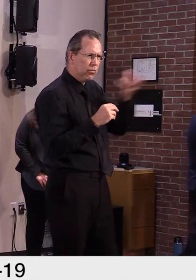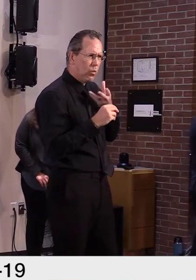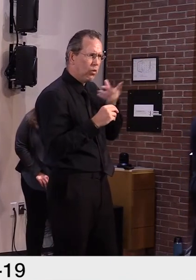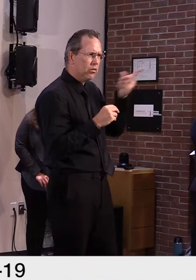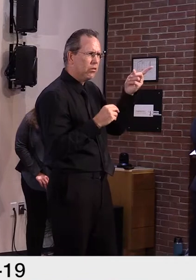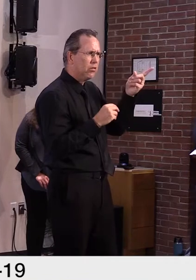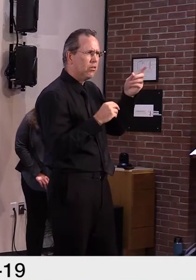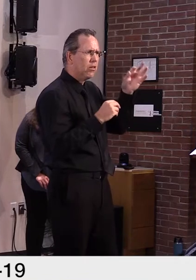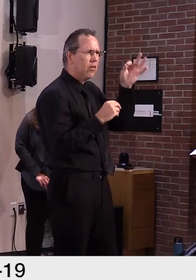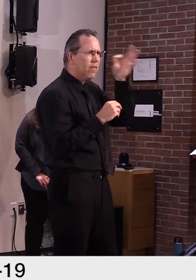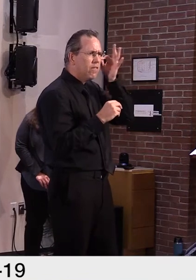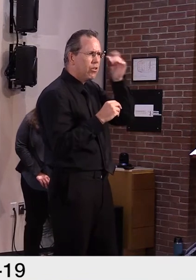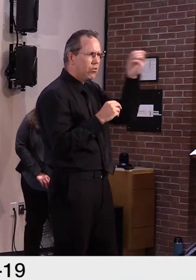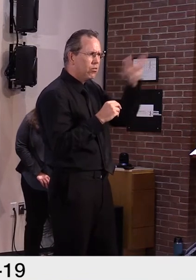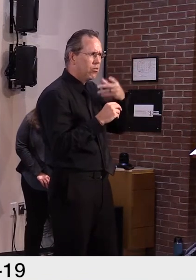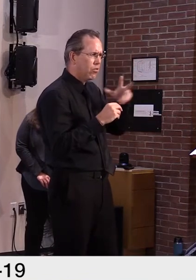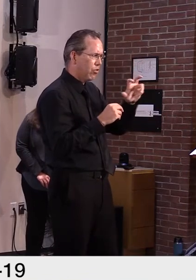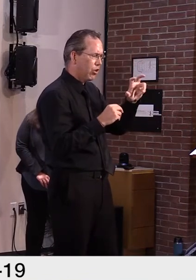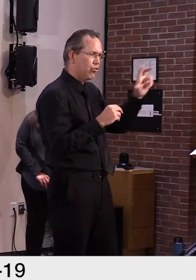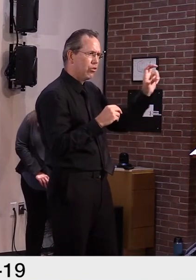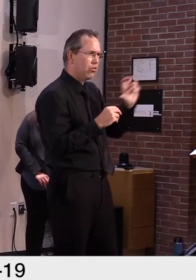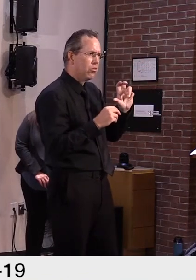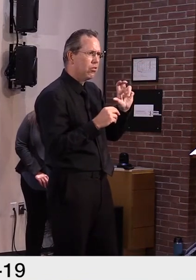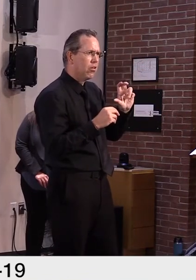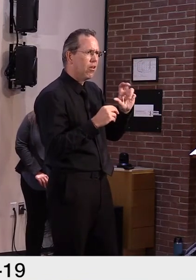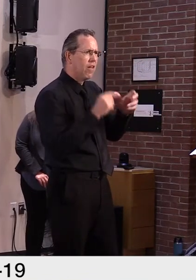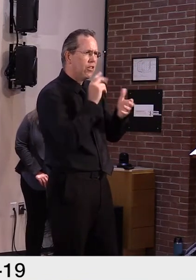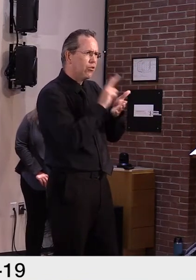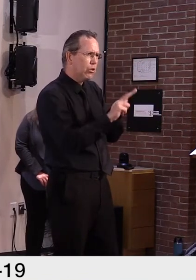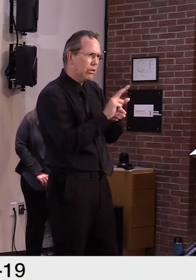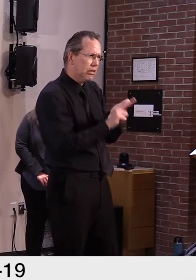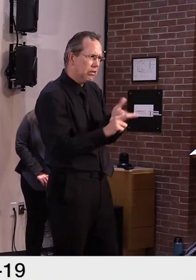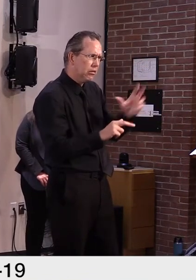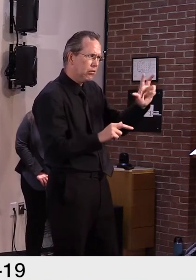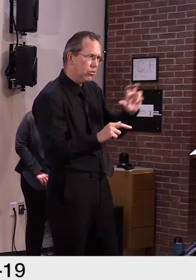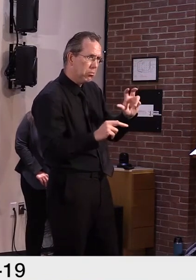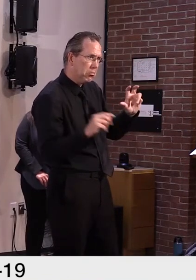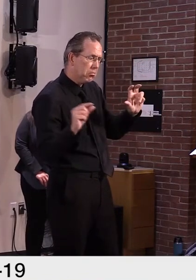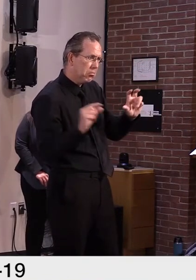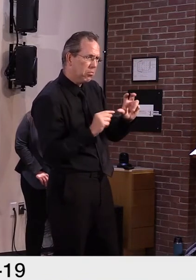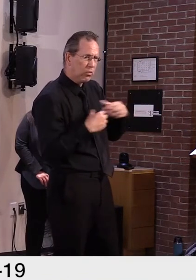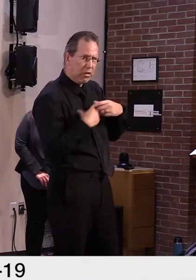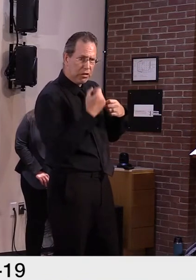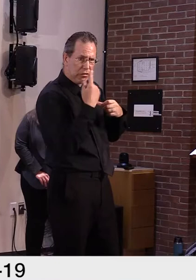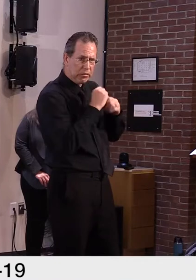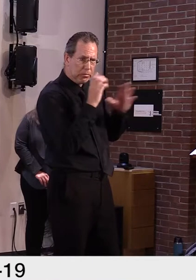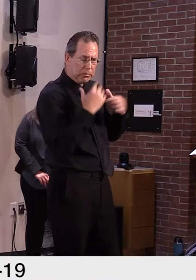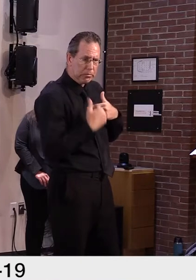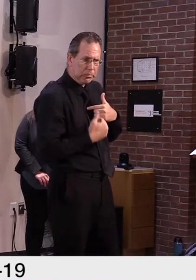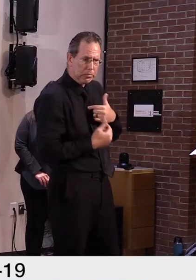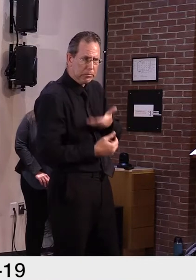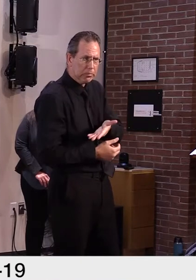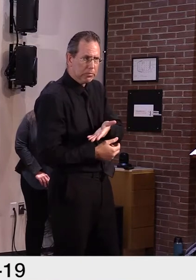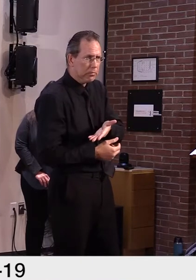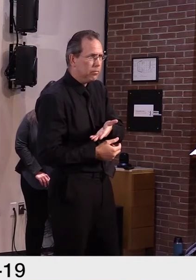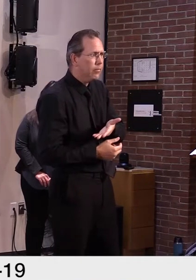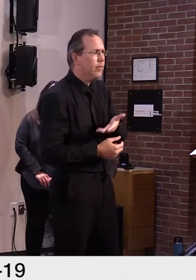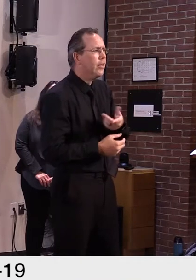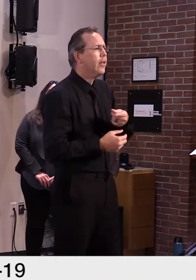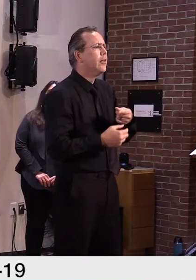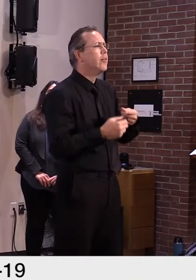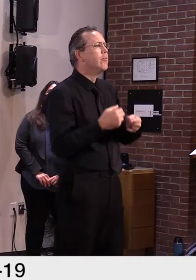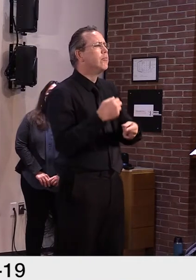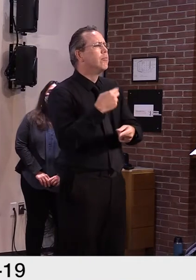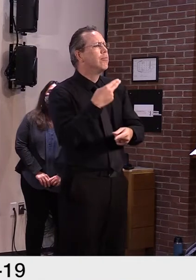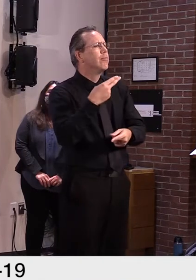That's correct. And what you may be referring to, Ann, is the provision that was discussed